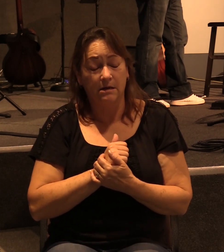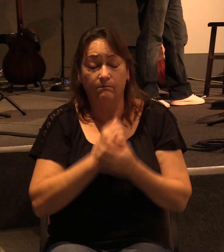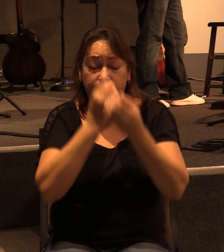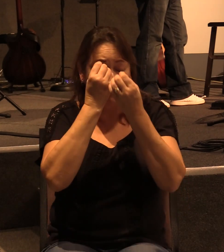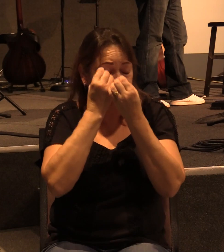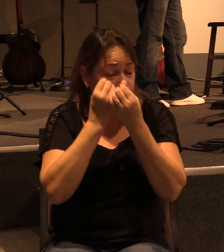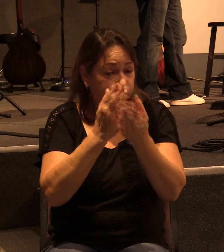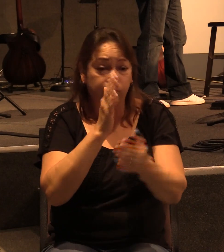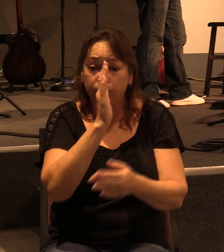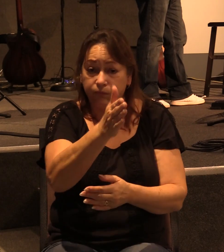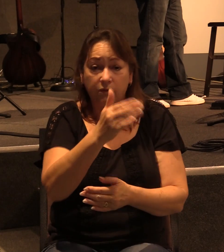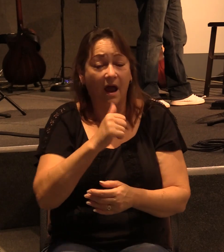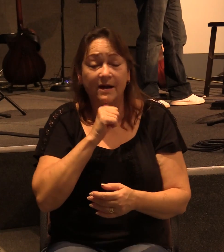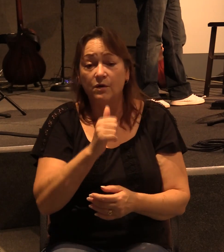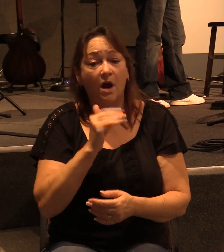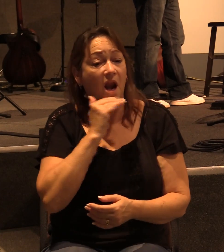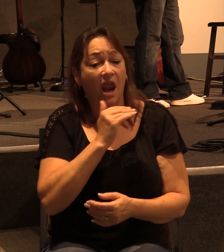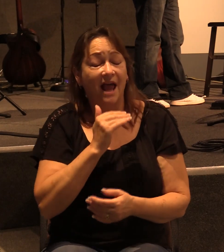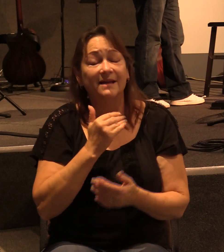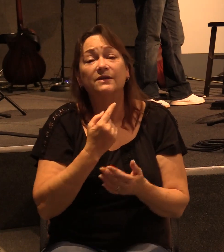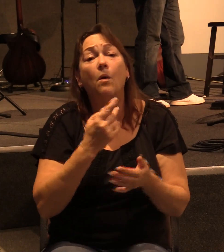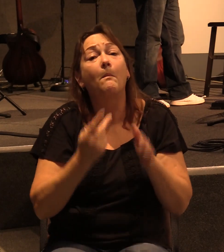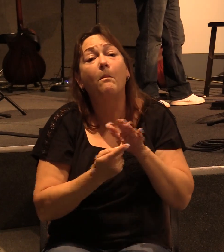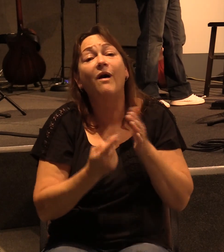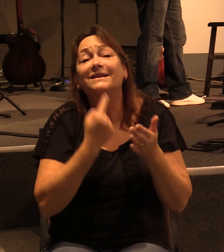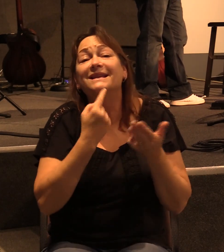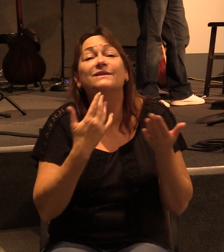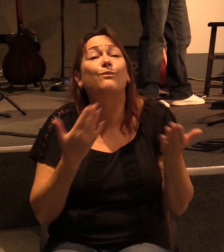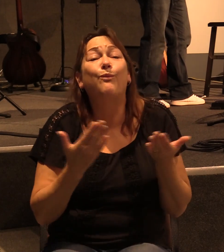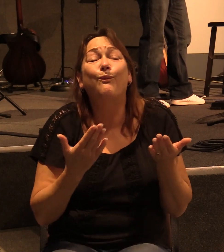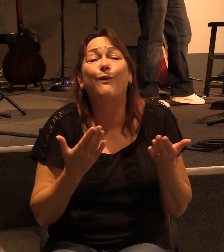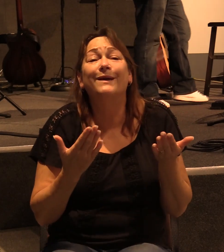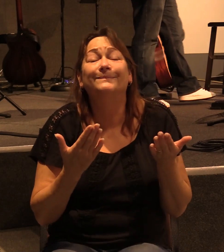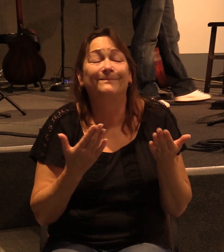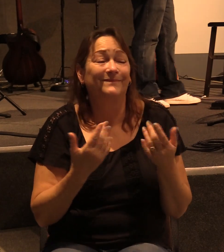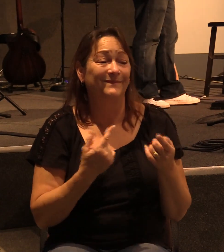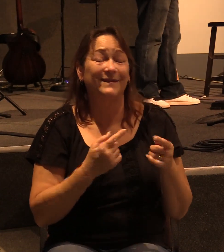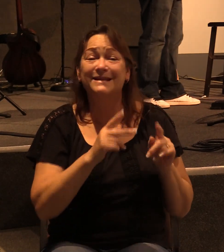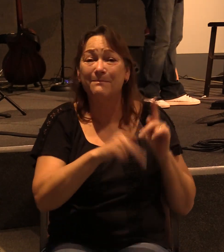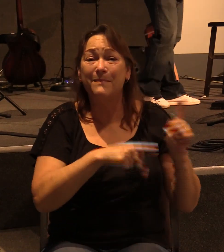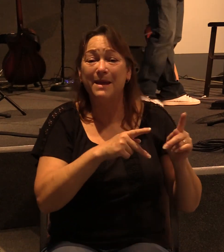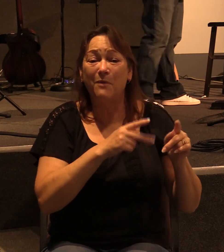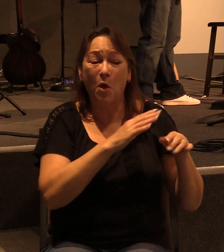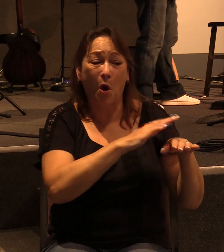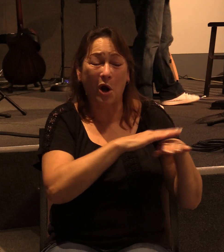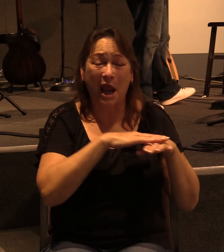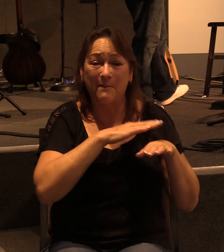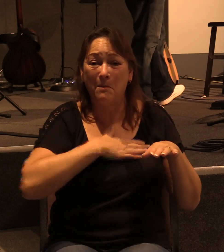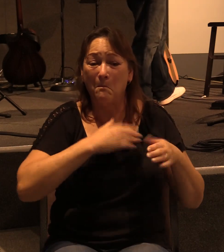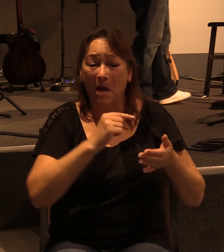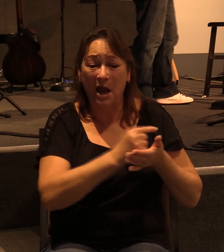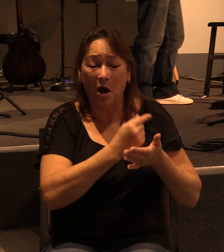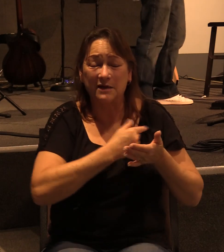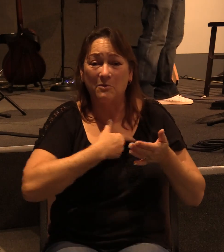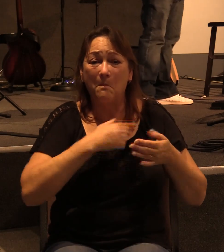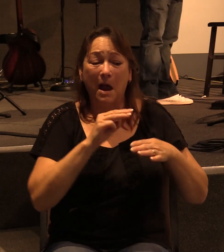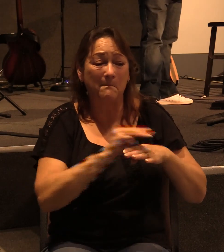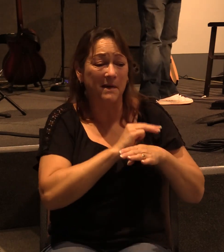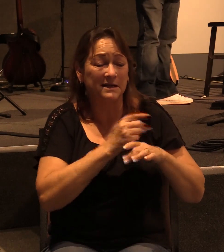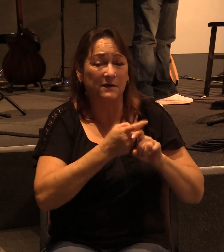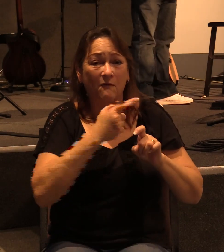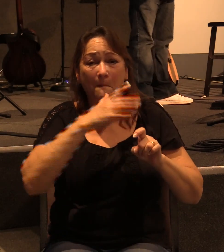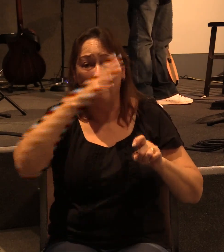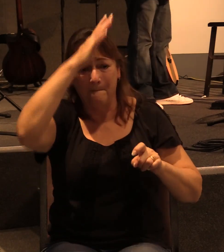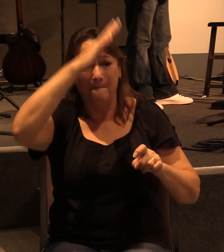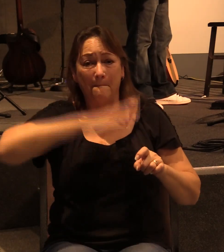And so what's Paul saying here? He's saying, look, these Judaizers are claiming that my gospel and my ministry came